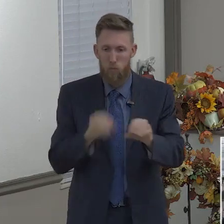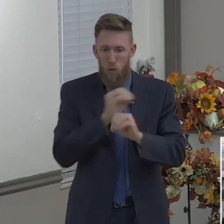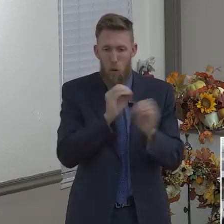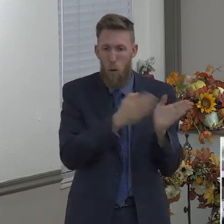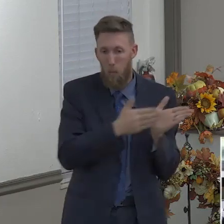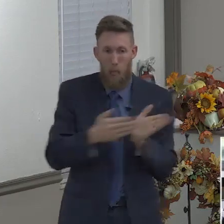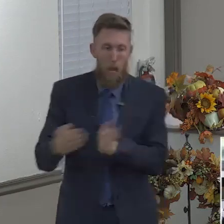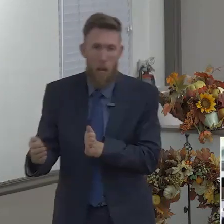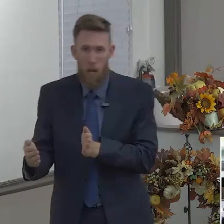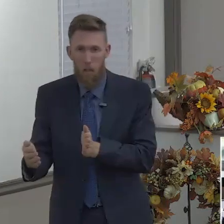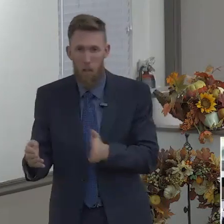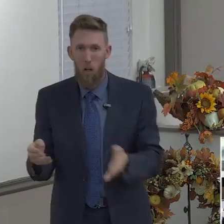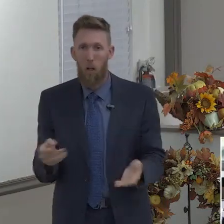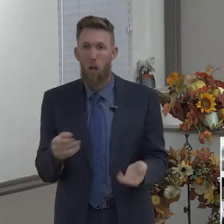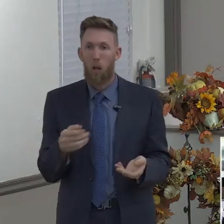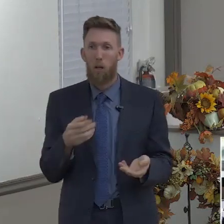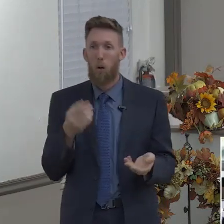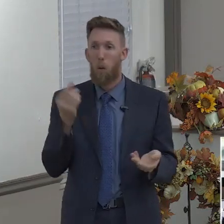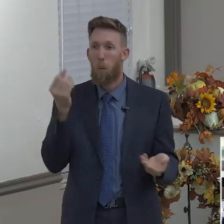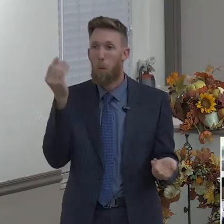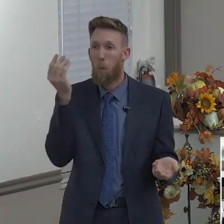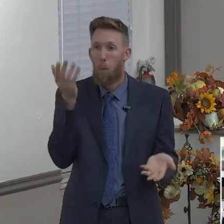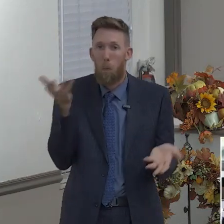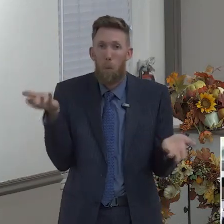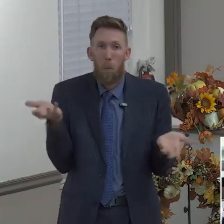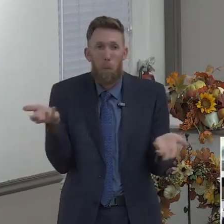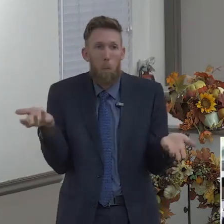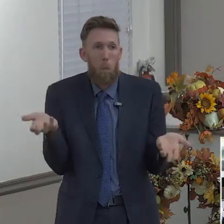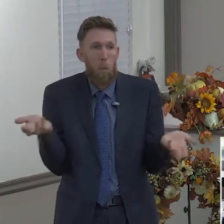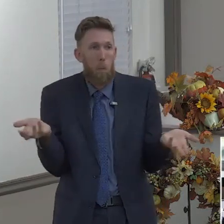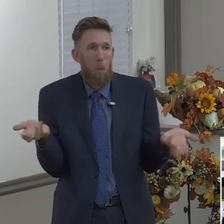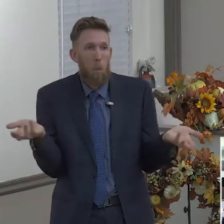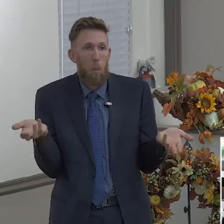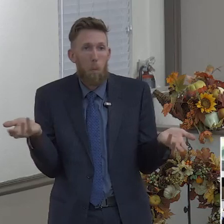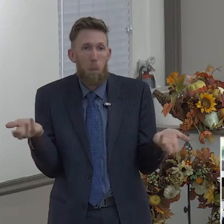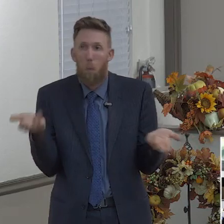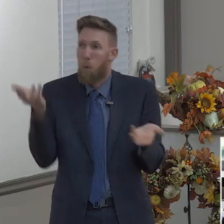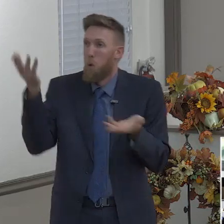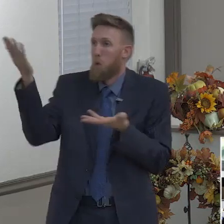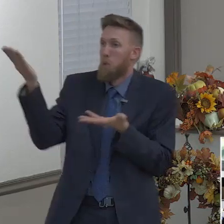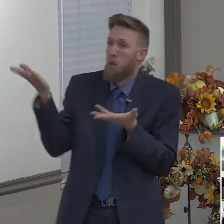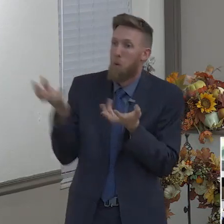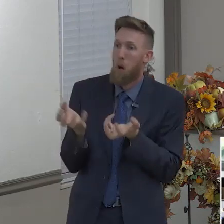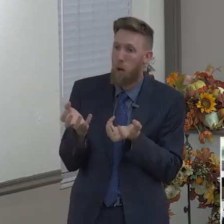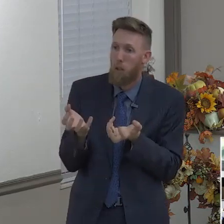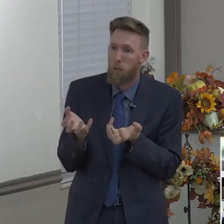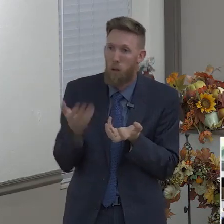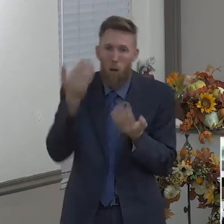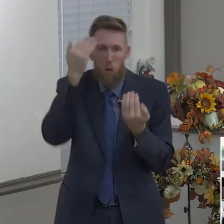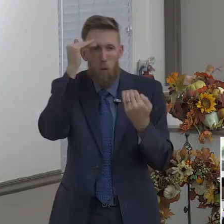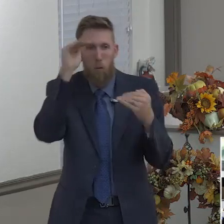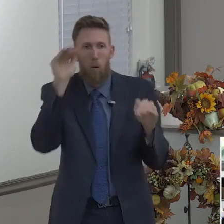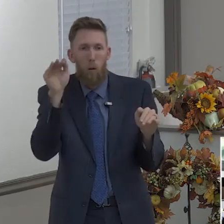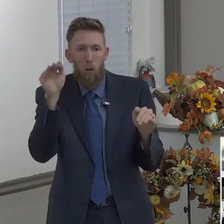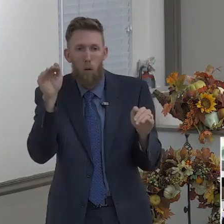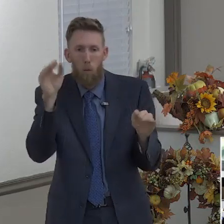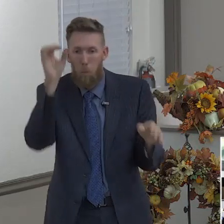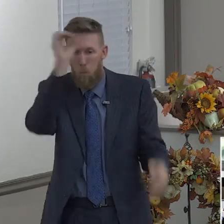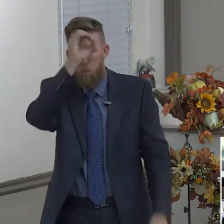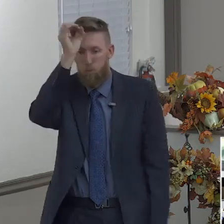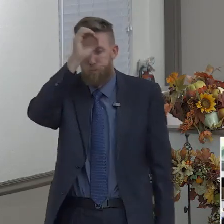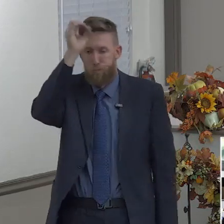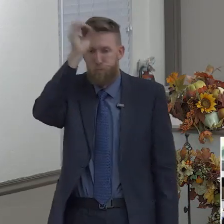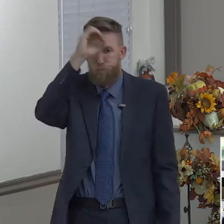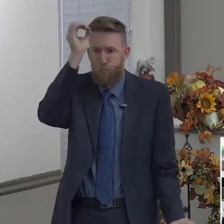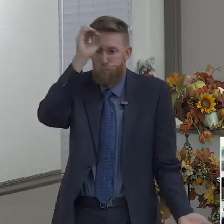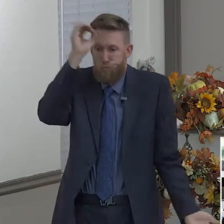what does God want for this? What does God have for this in my life? Well, I just don't know, and they don't know anything. They have no idea what God's will is for them in